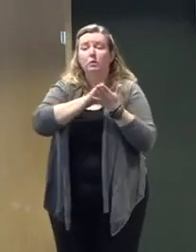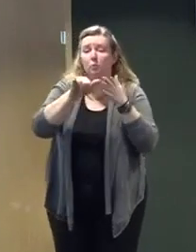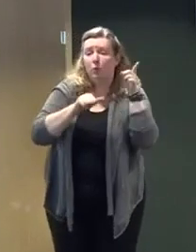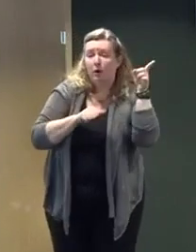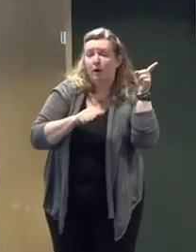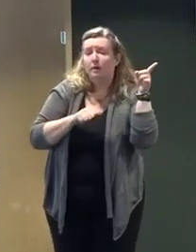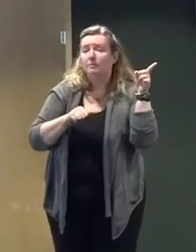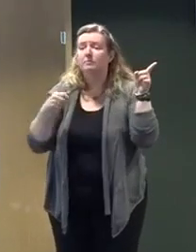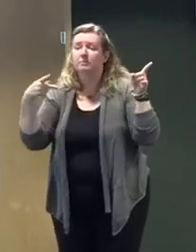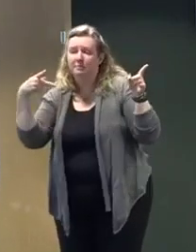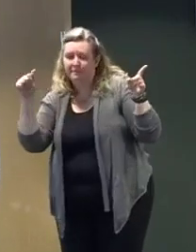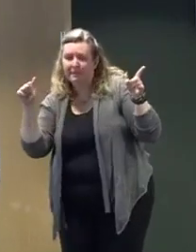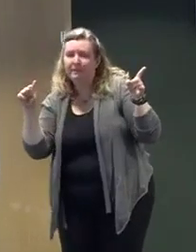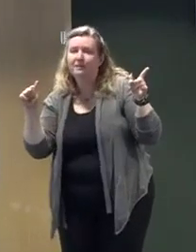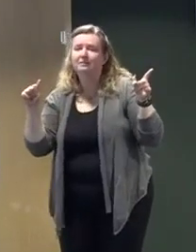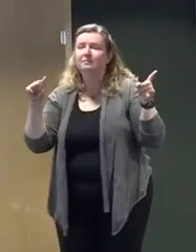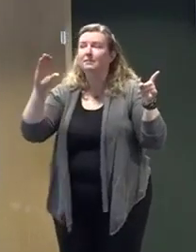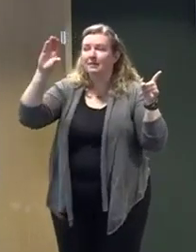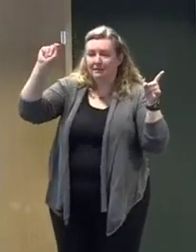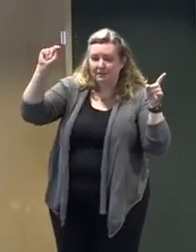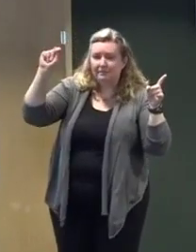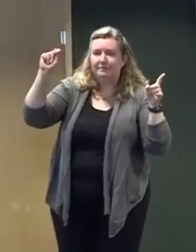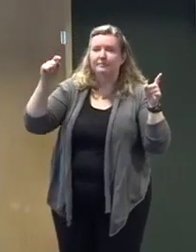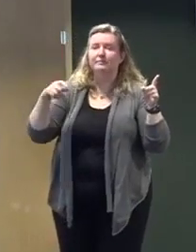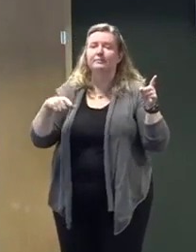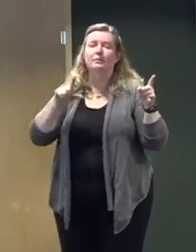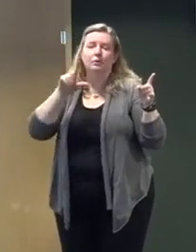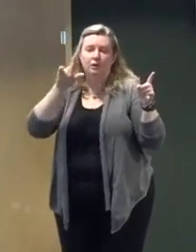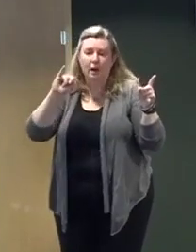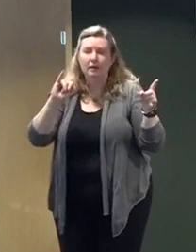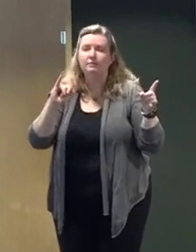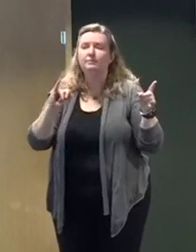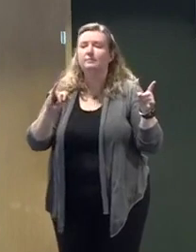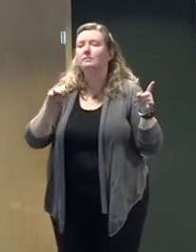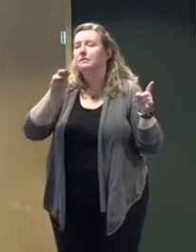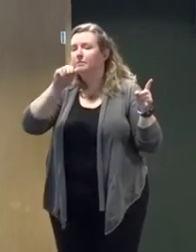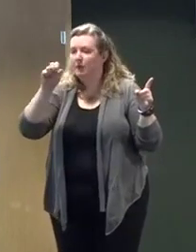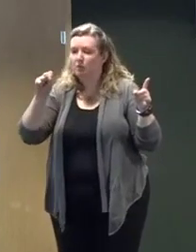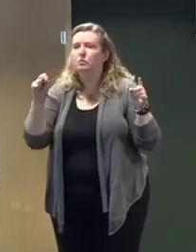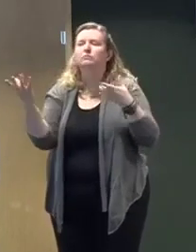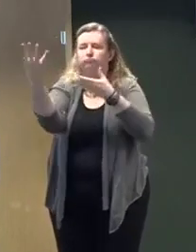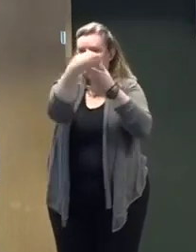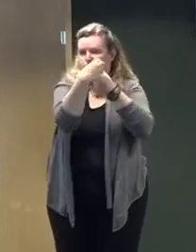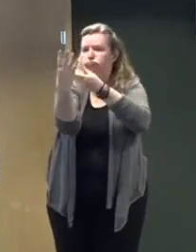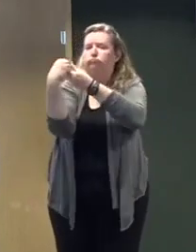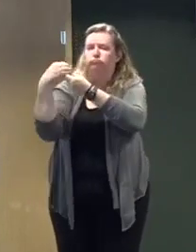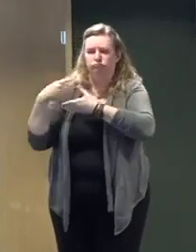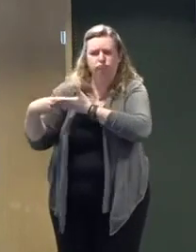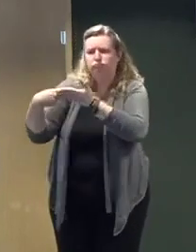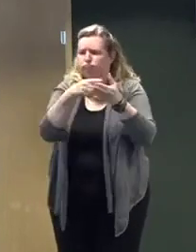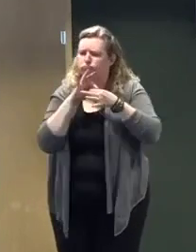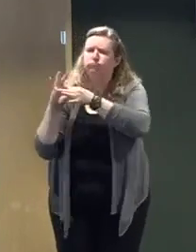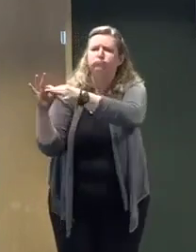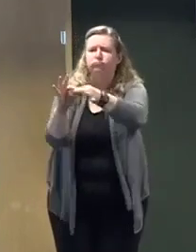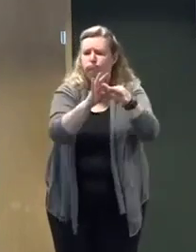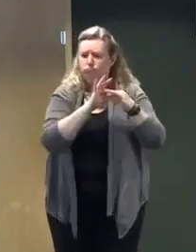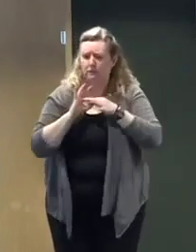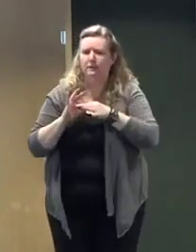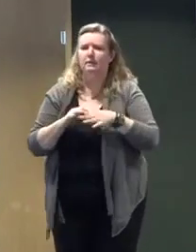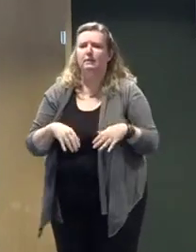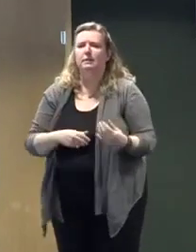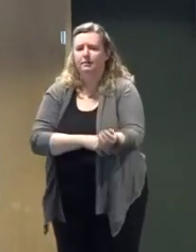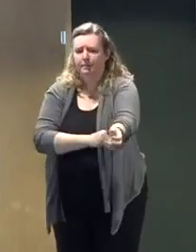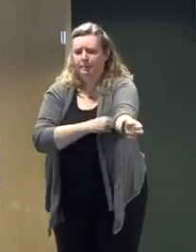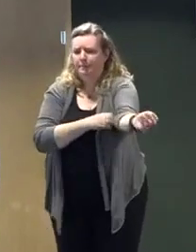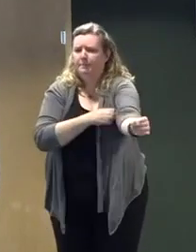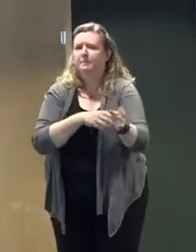Rhode Island, and Massachusetts to give you a sense of the need for coordination on the scale of this storm. And they will finalize details